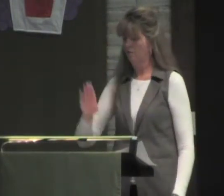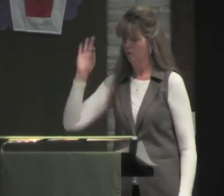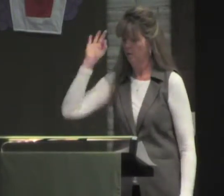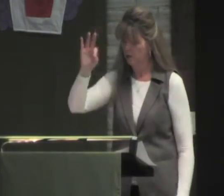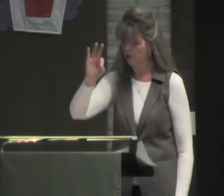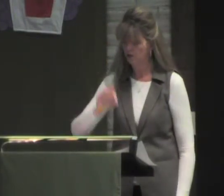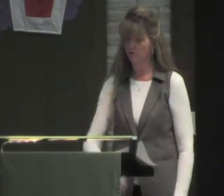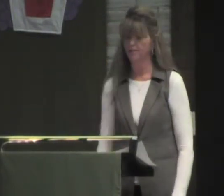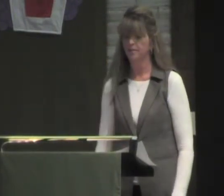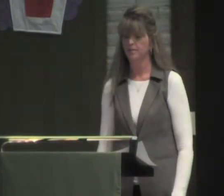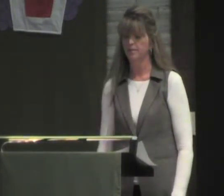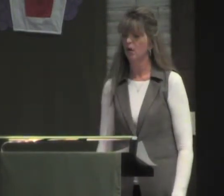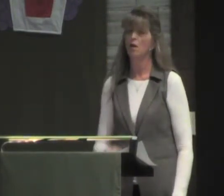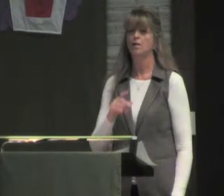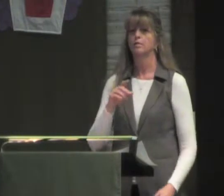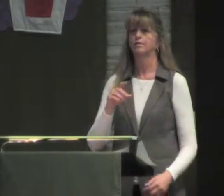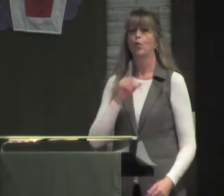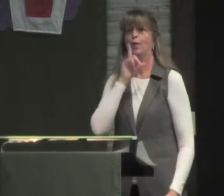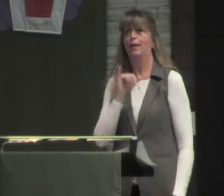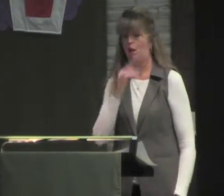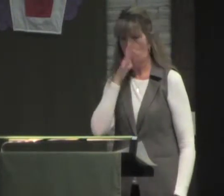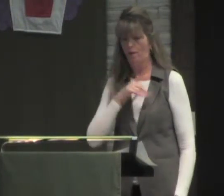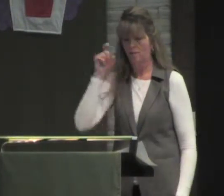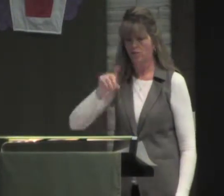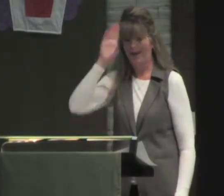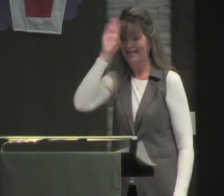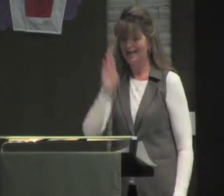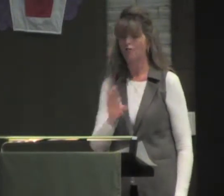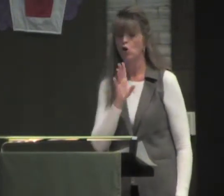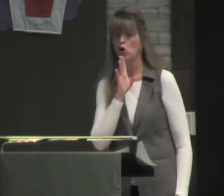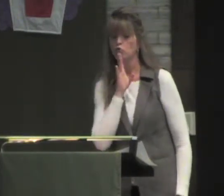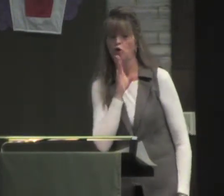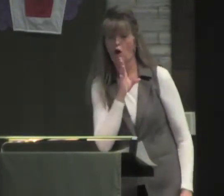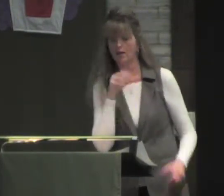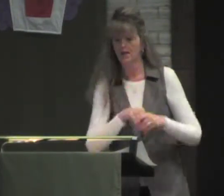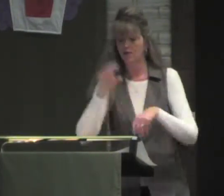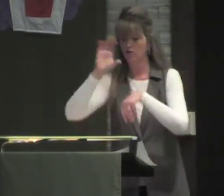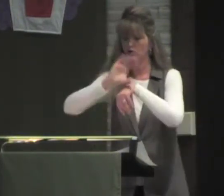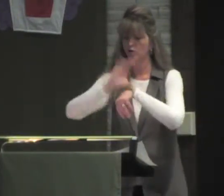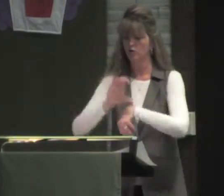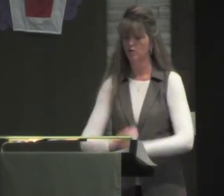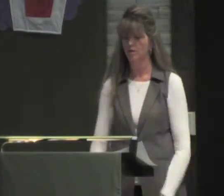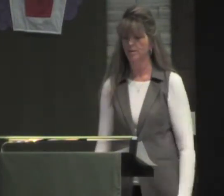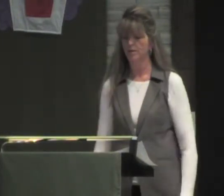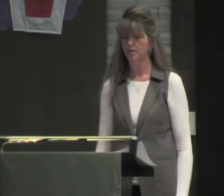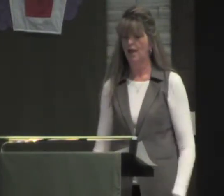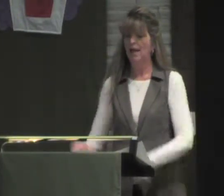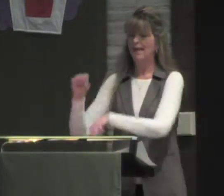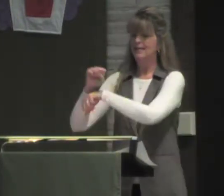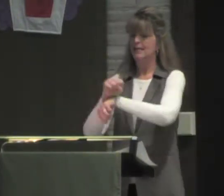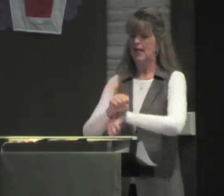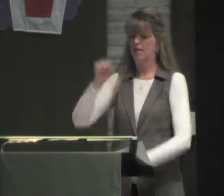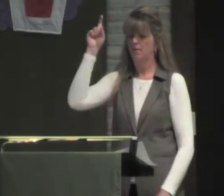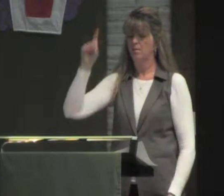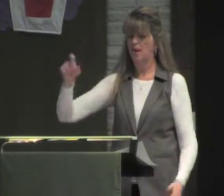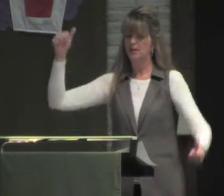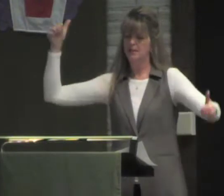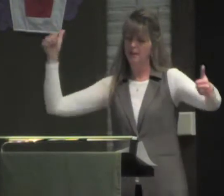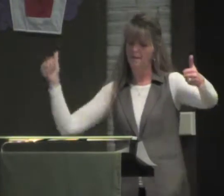Women should never preach. Well, actually, women should never even talk in church. And slaves should